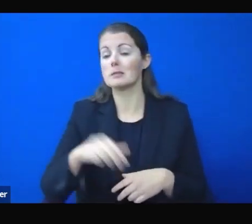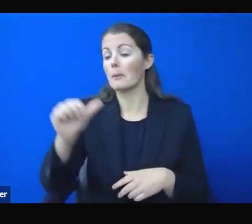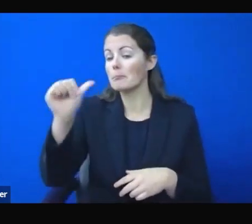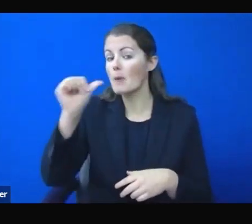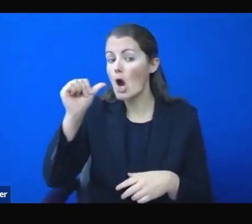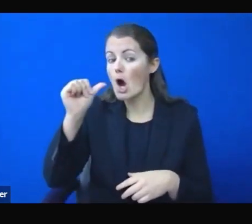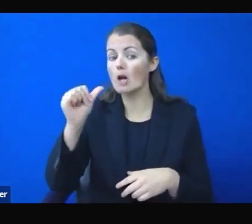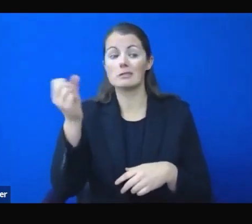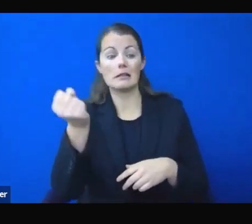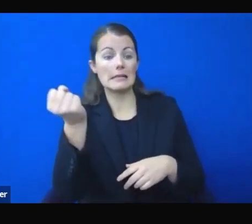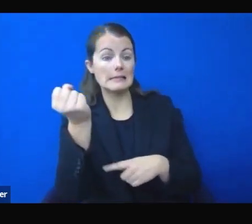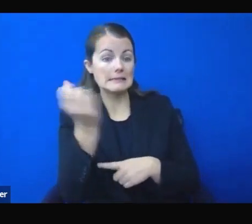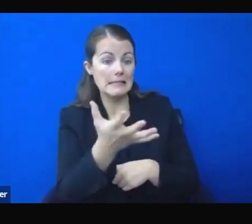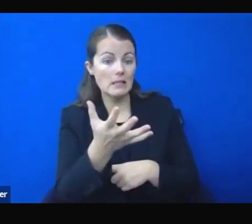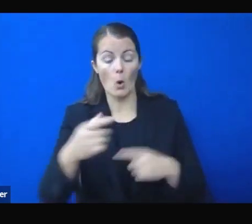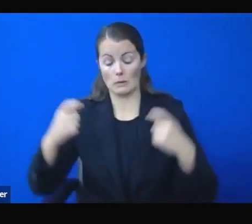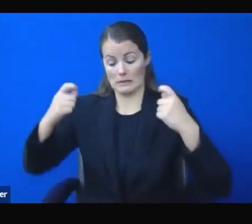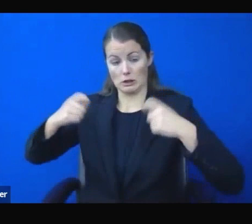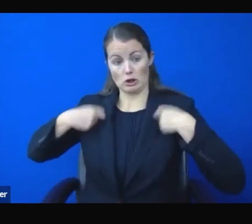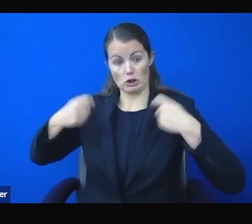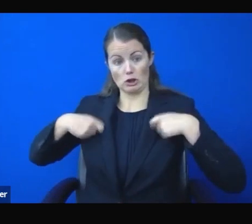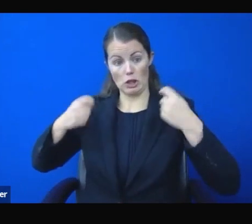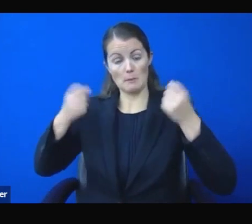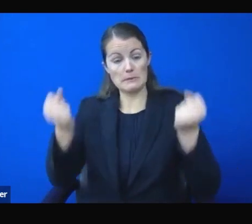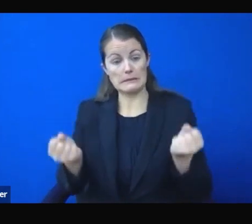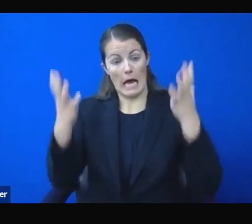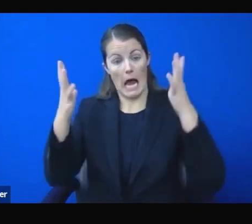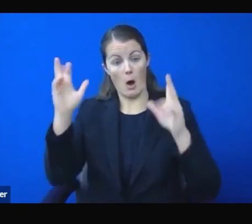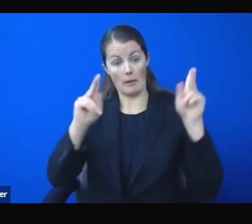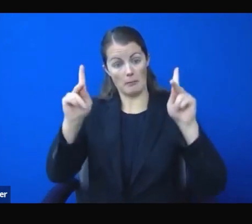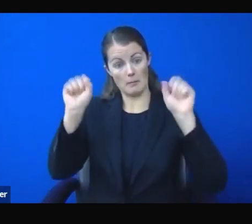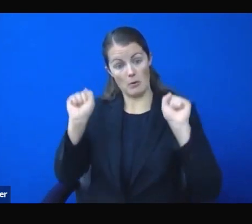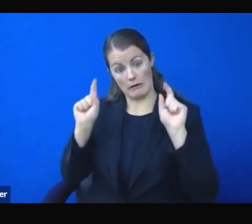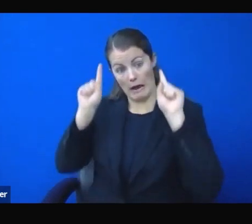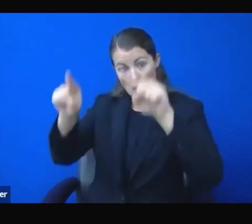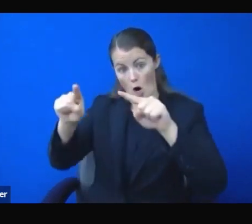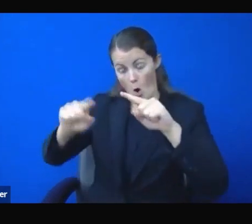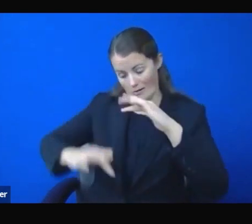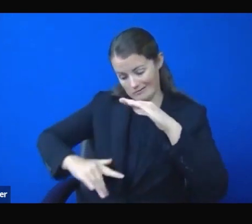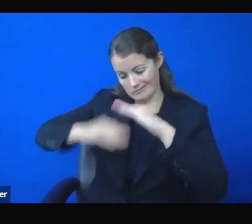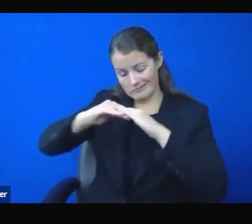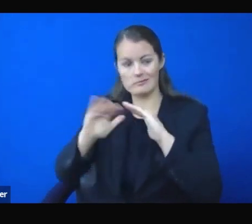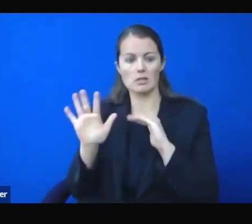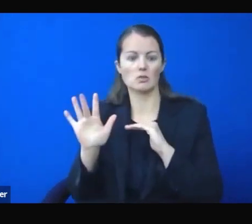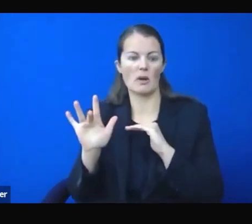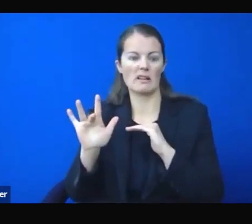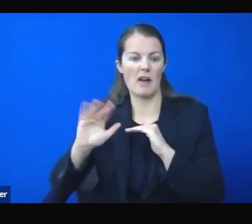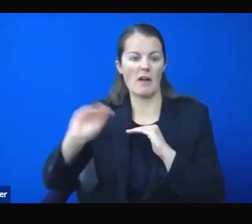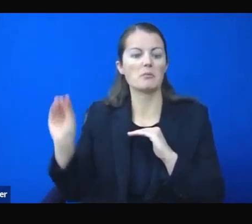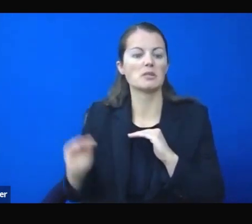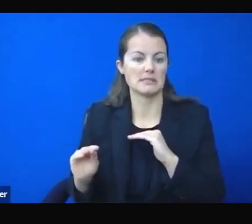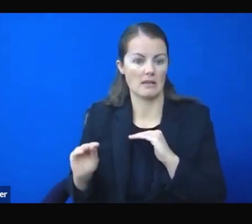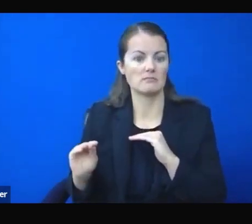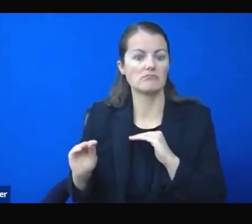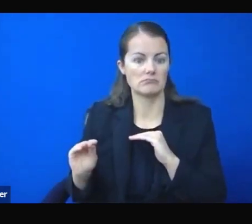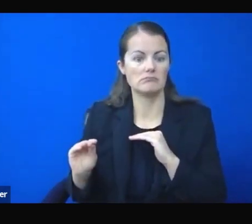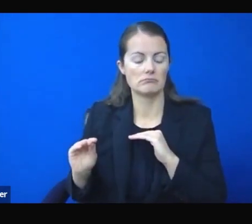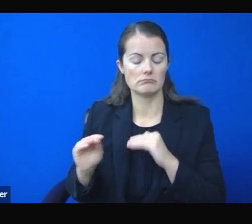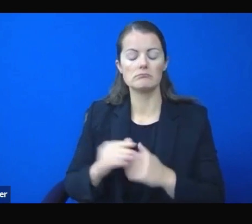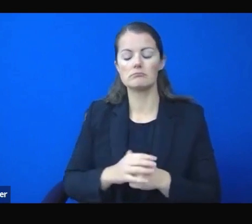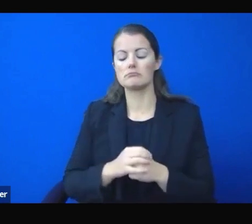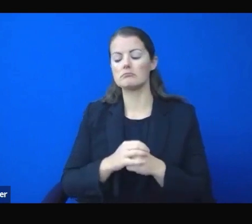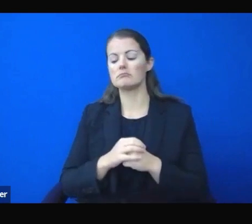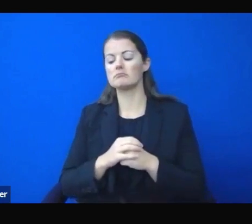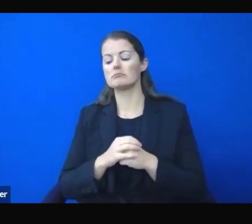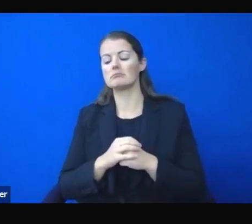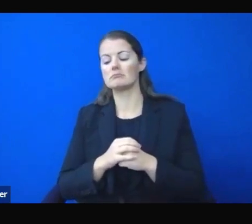floors, and gyms. Additionally, public gatherings are capped at 50 individuals or 25